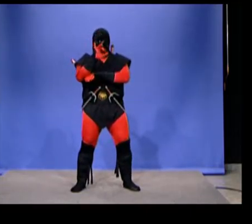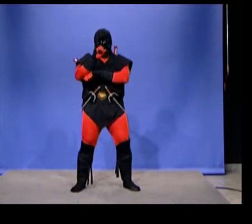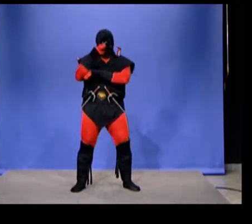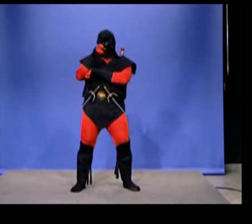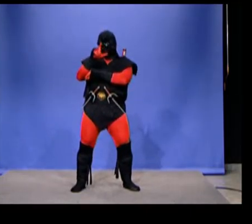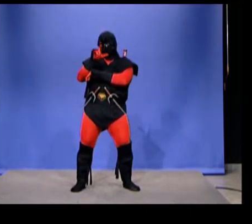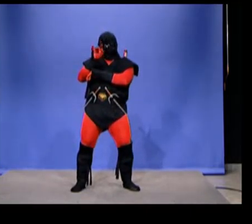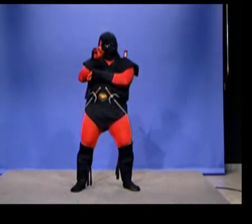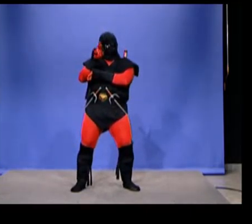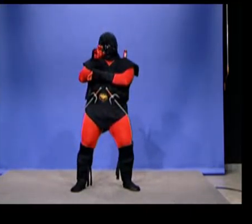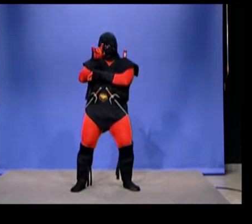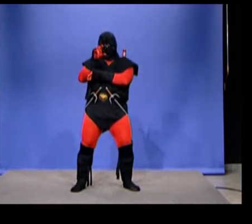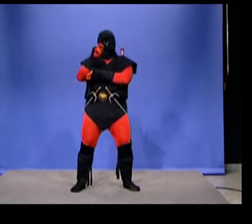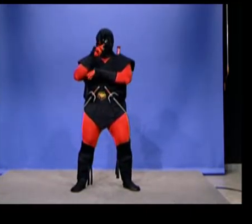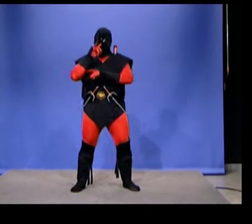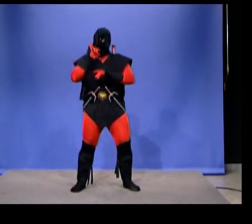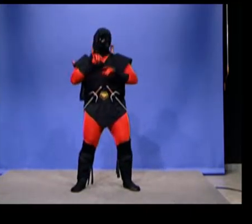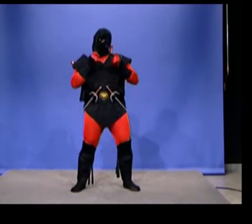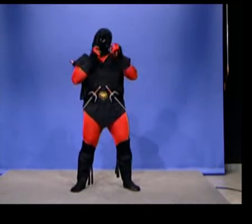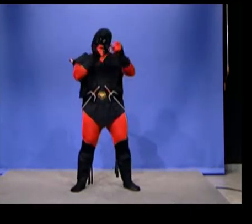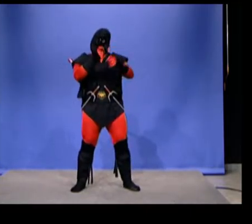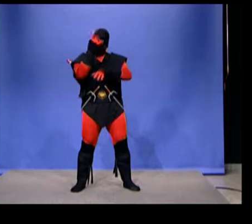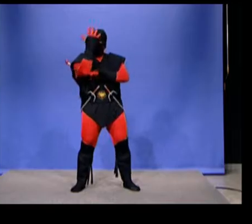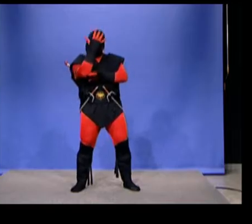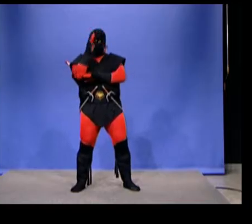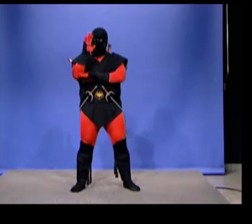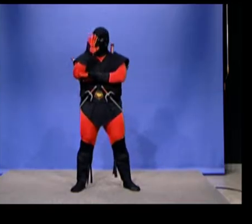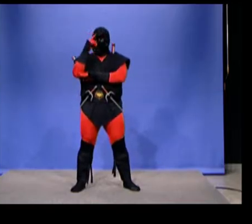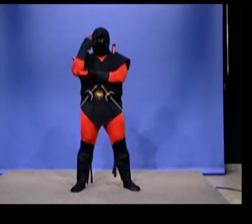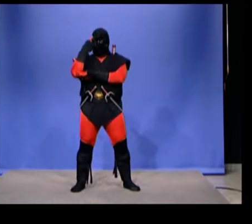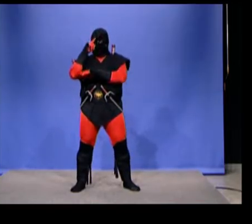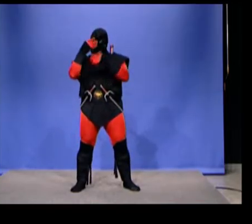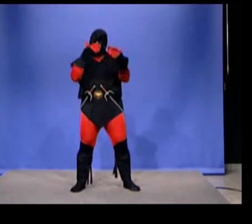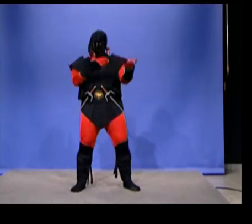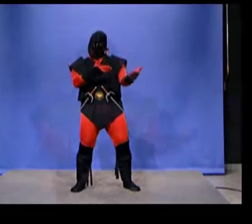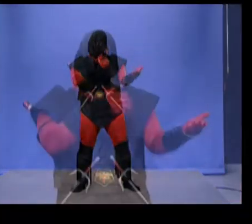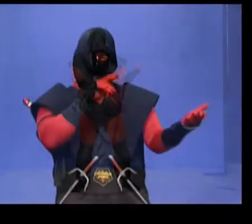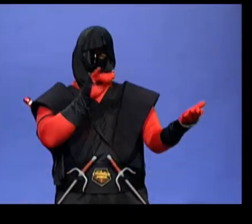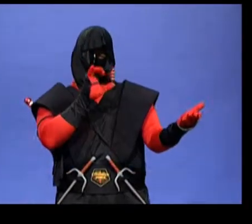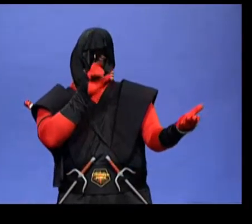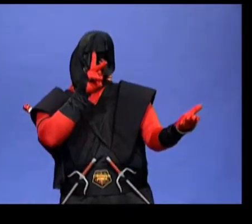Silverstein. The Giving Tree for Nicky.